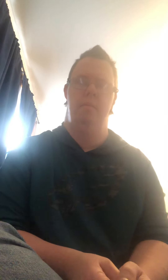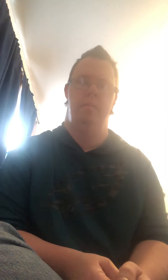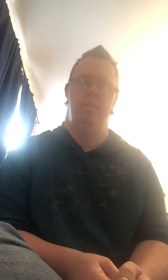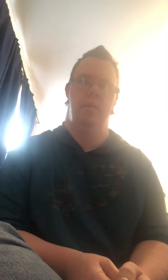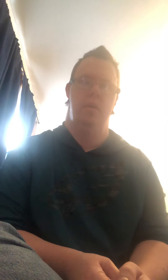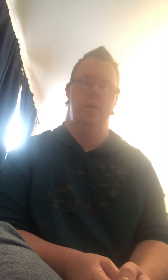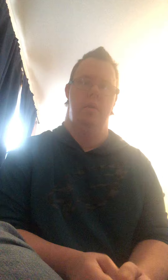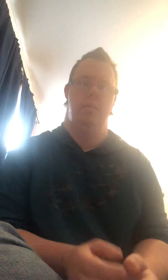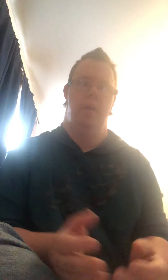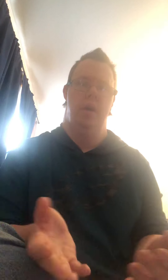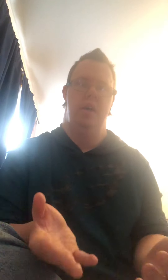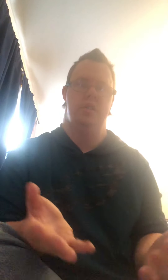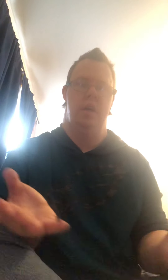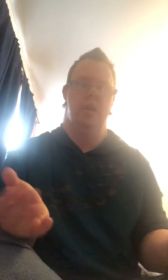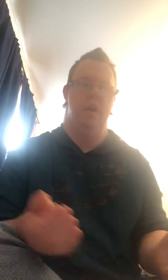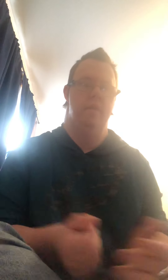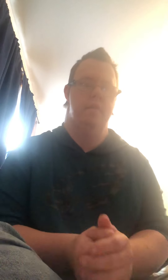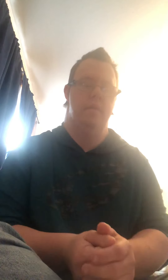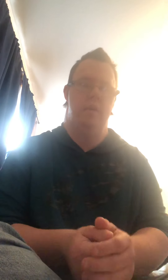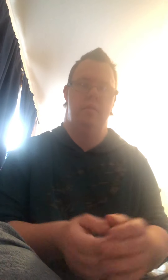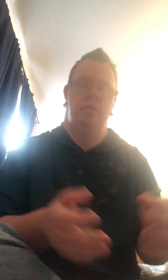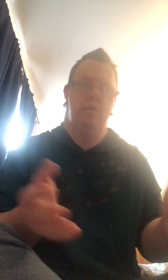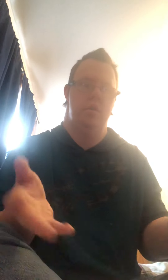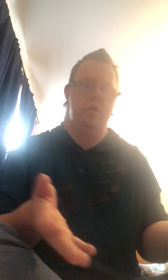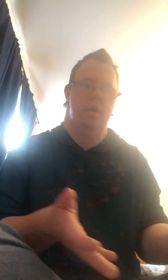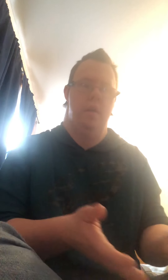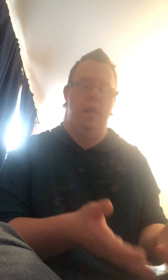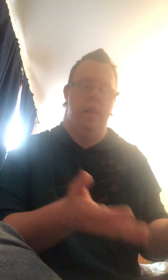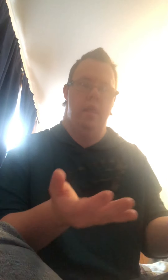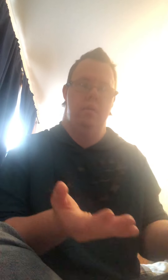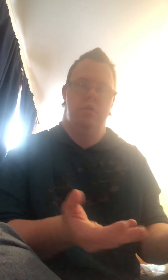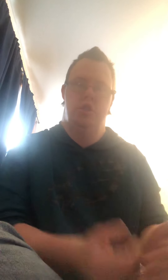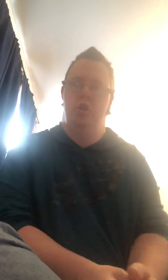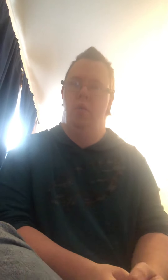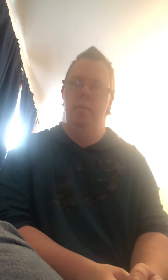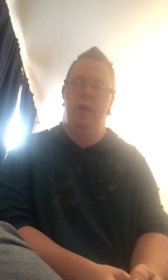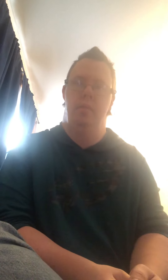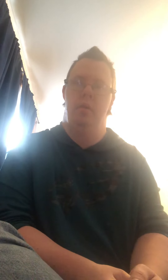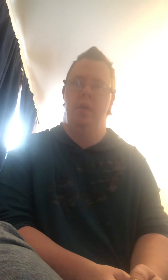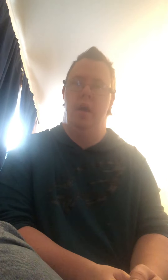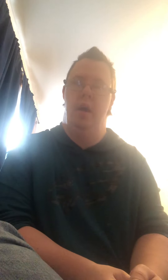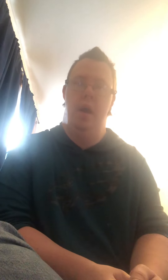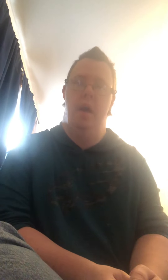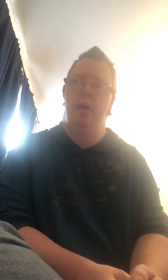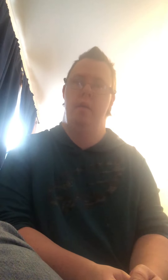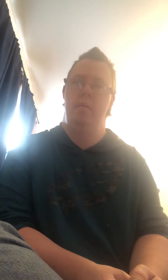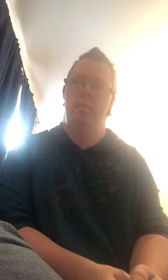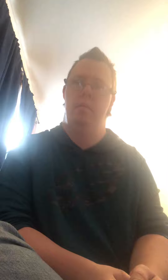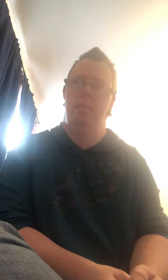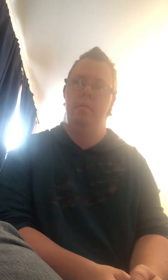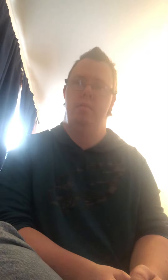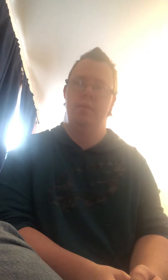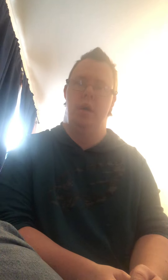because I love showing people that I care so